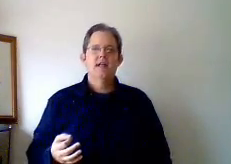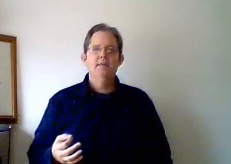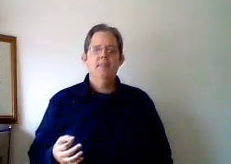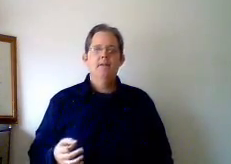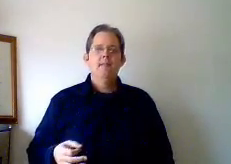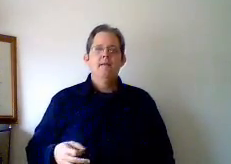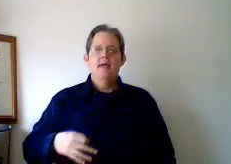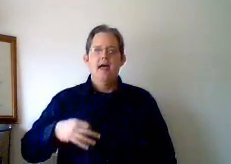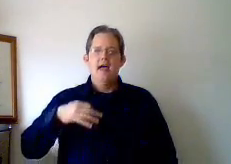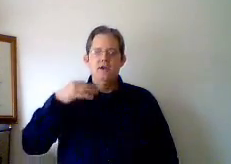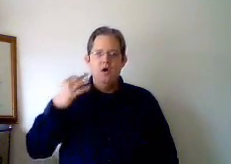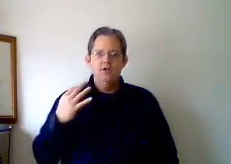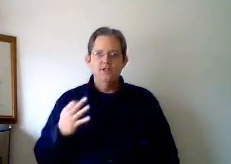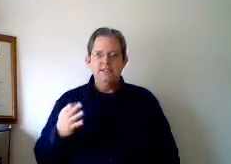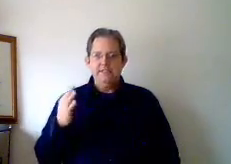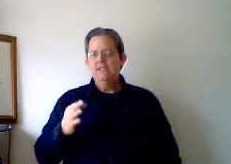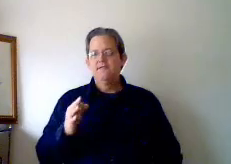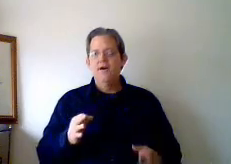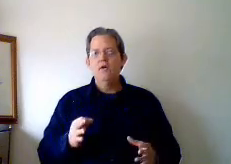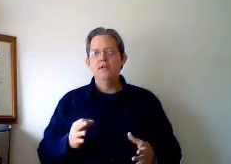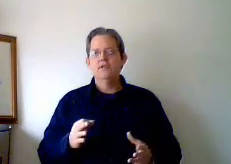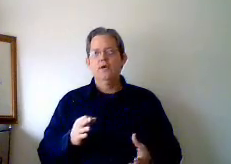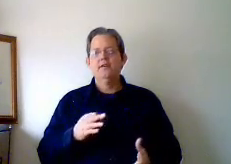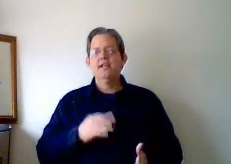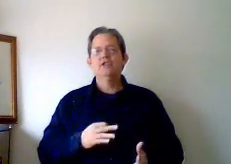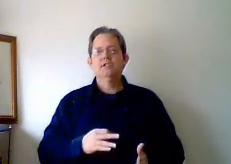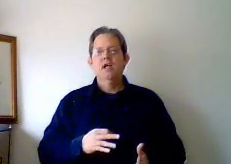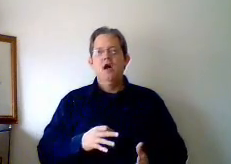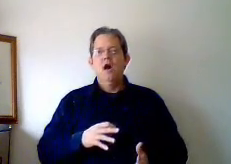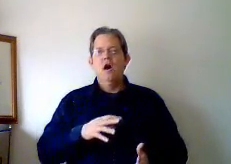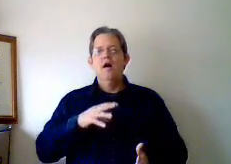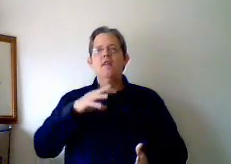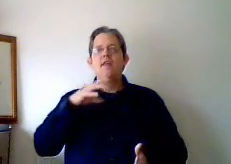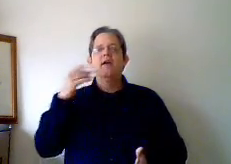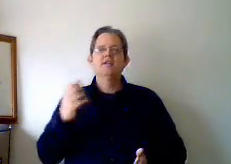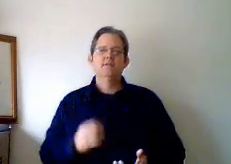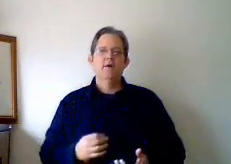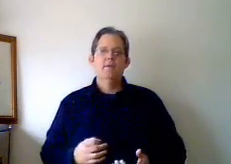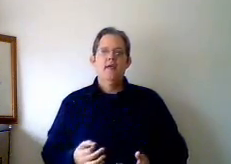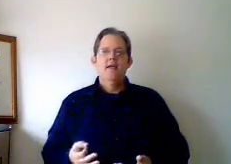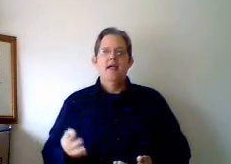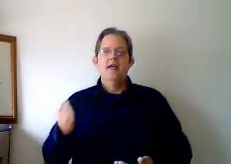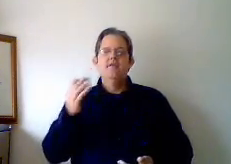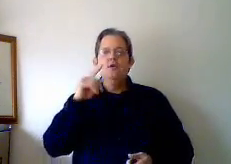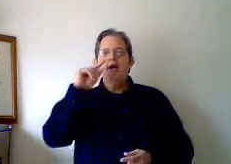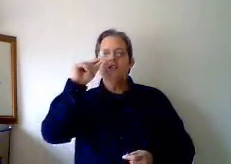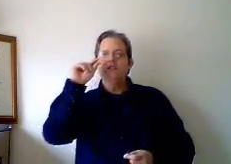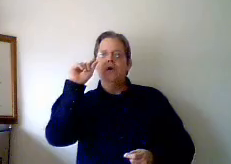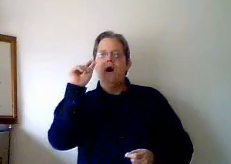selling that you also need to focus your attention on the customer. If you actually go